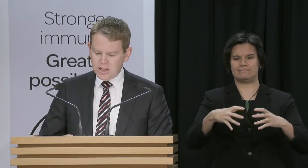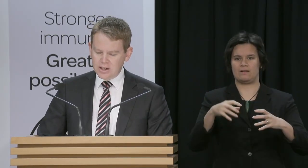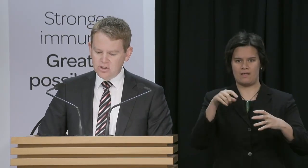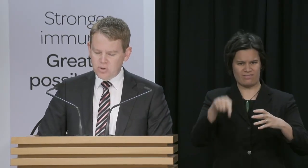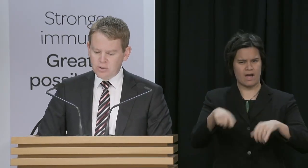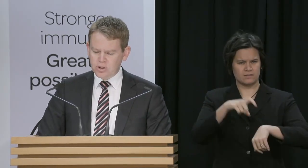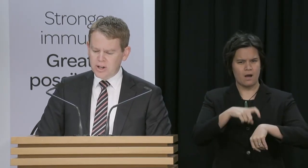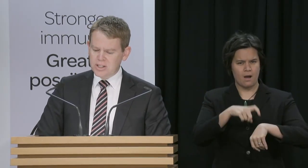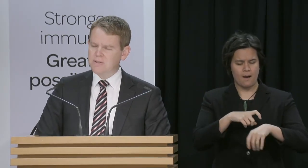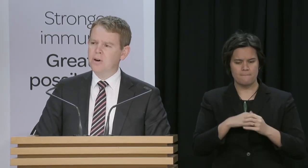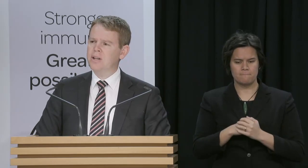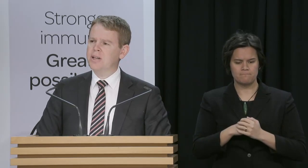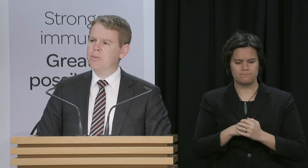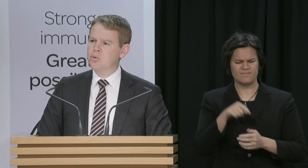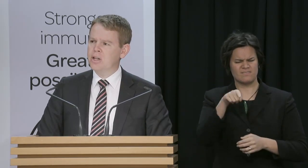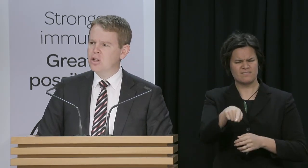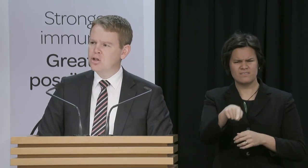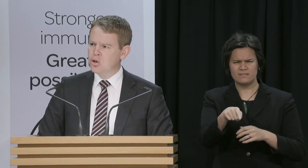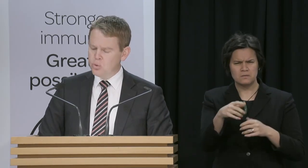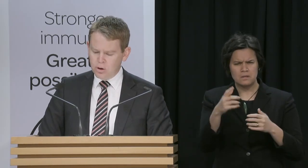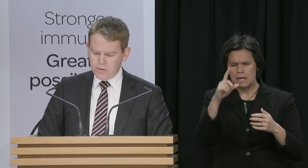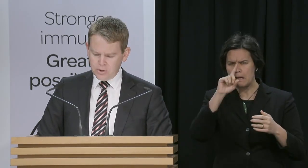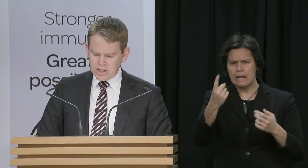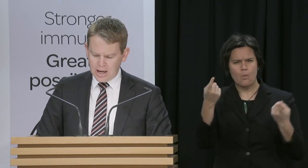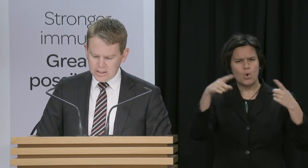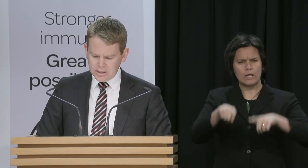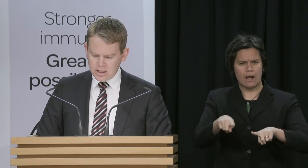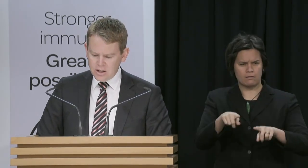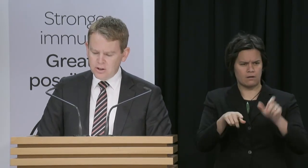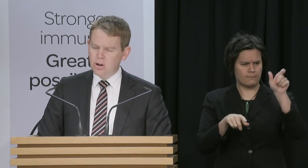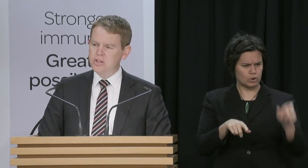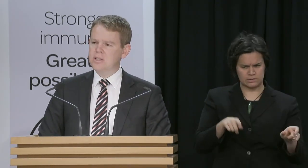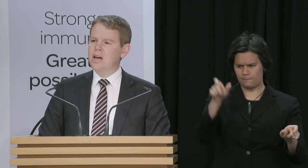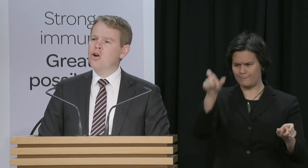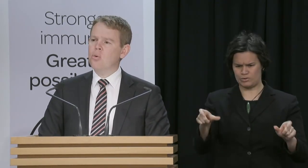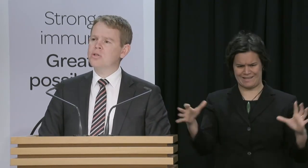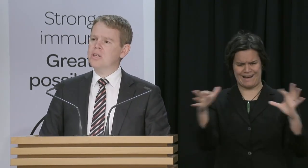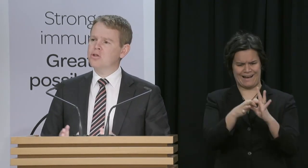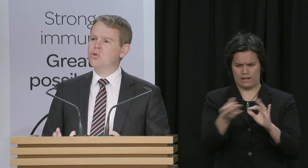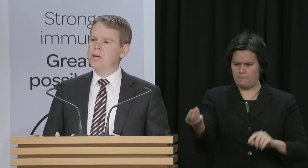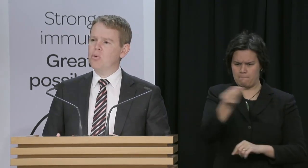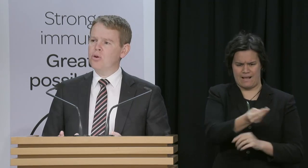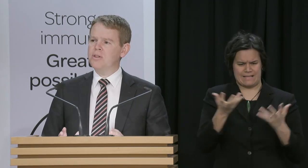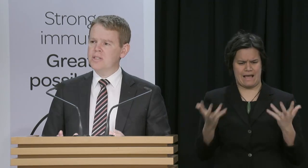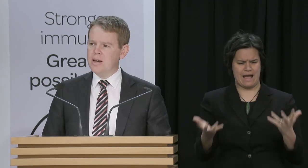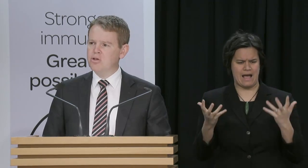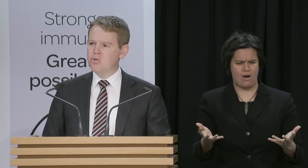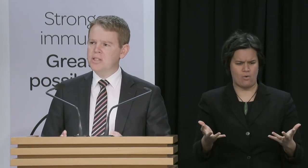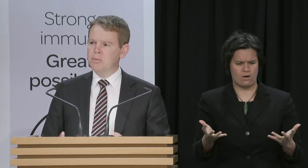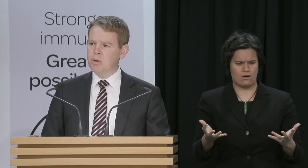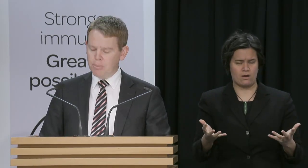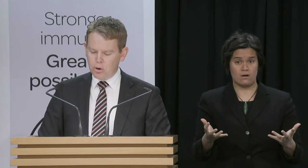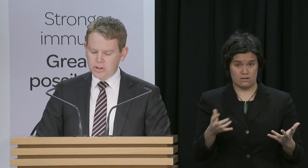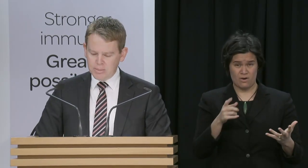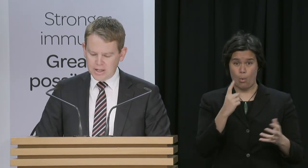the case investigators struggled to identify the link between two of those cases. The closest they got was that the two people were in the same